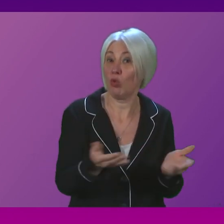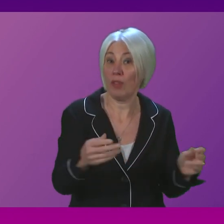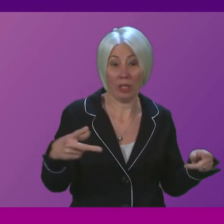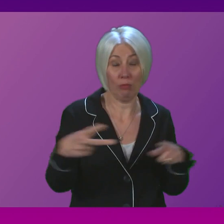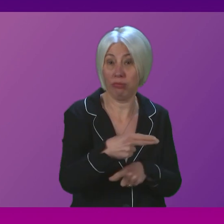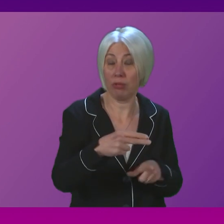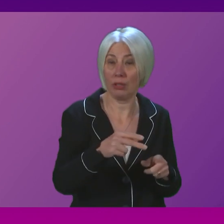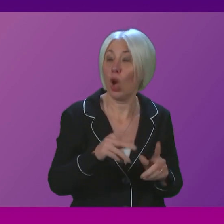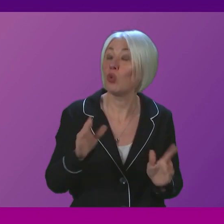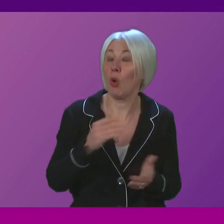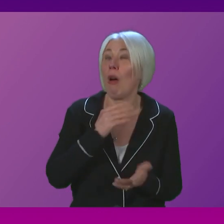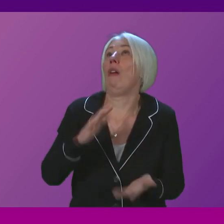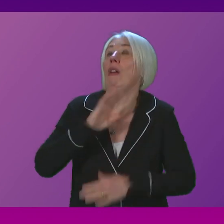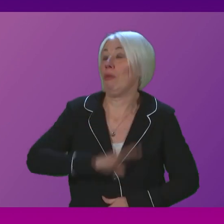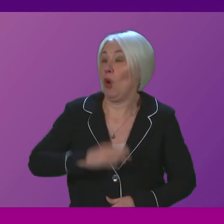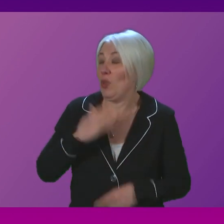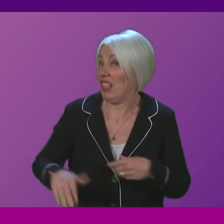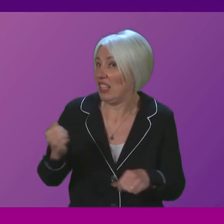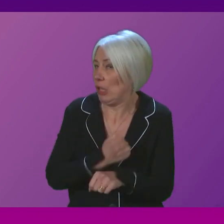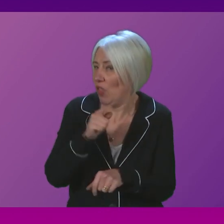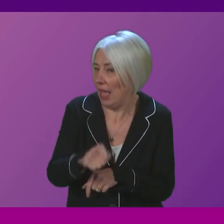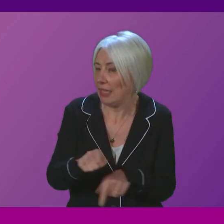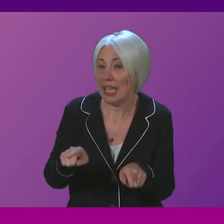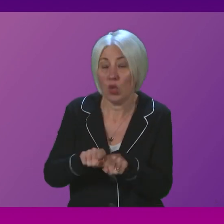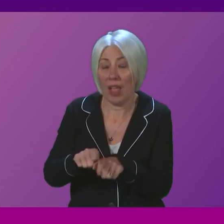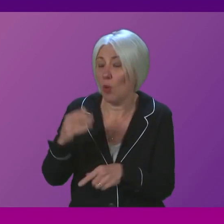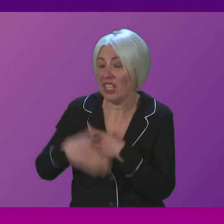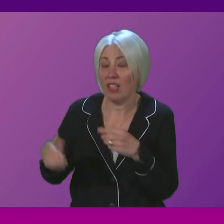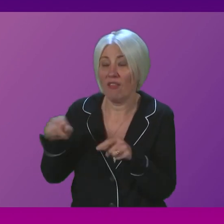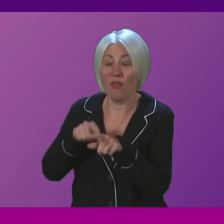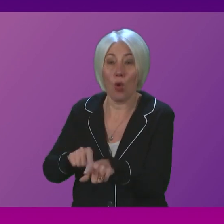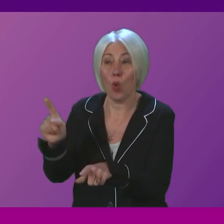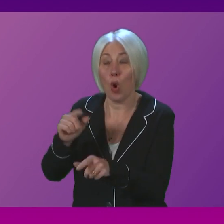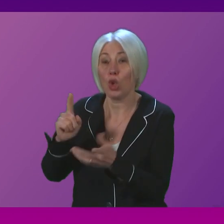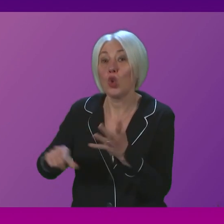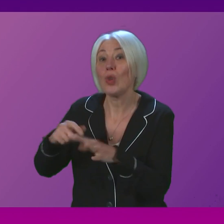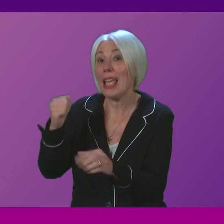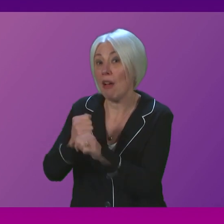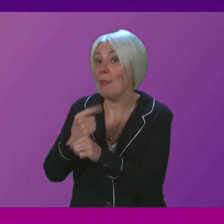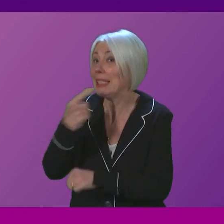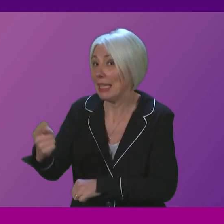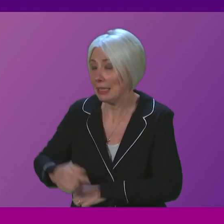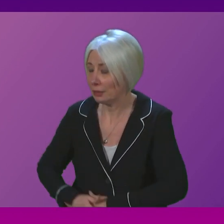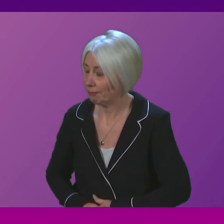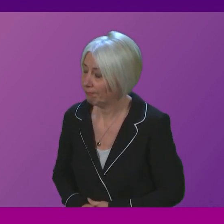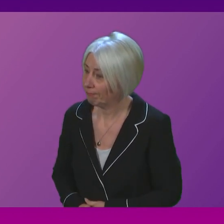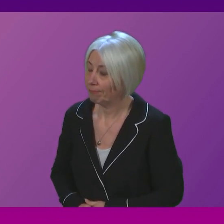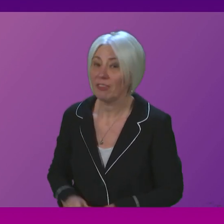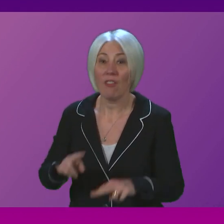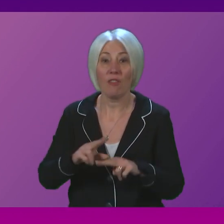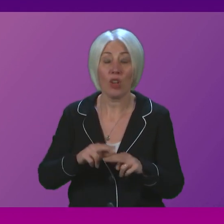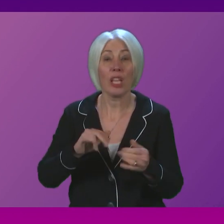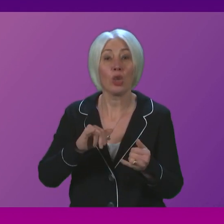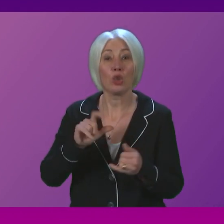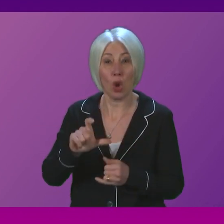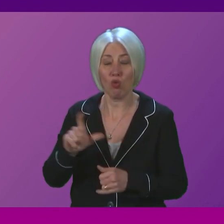that call and we didn't follow the example of the UK government in that regard. Foizal Chowdhury. Thank